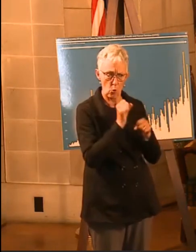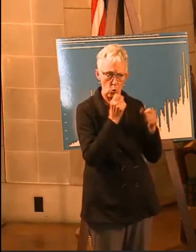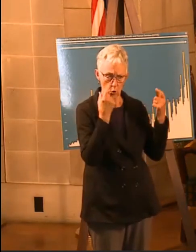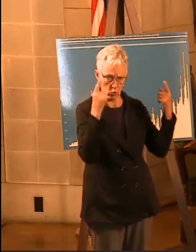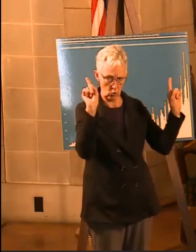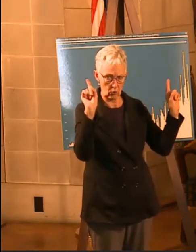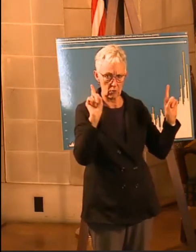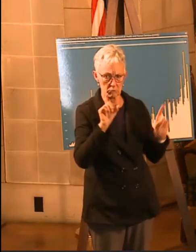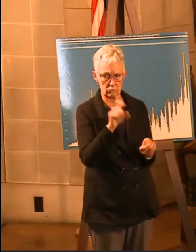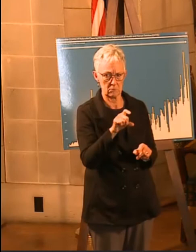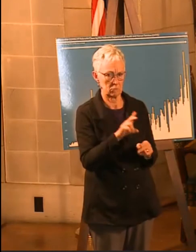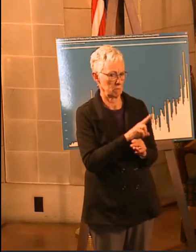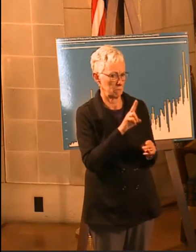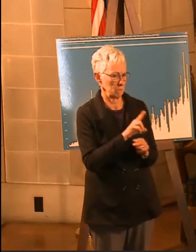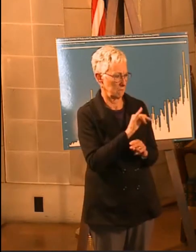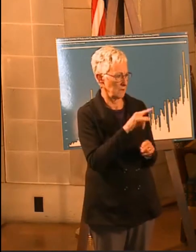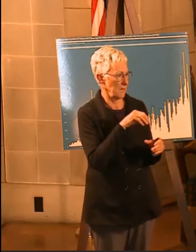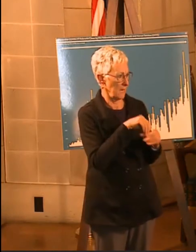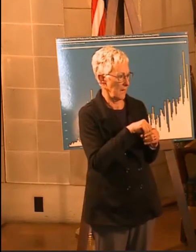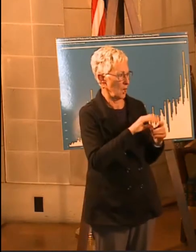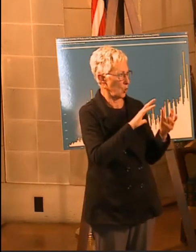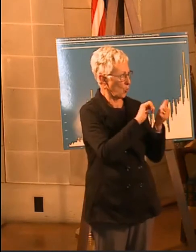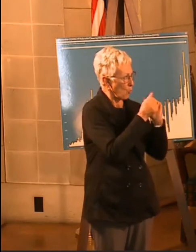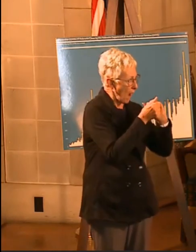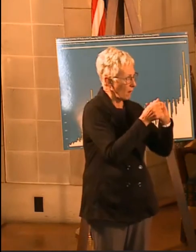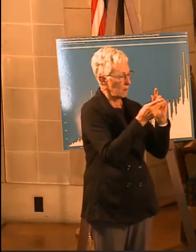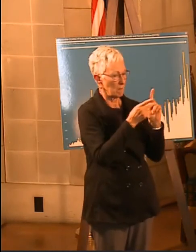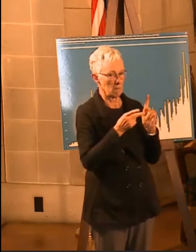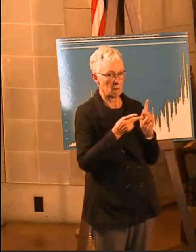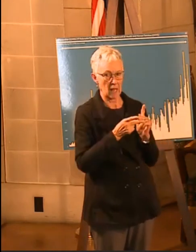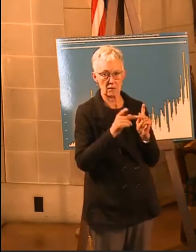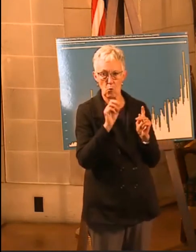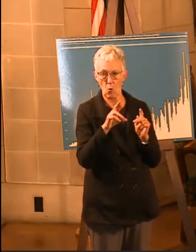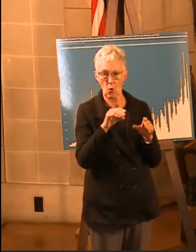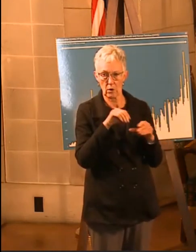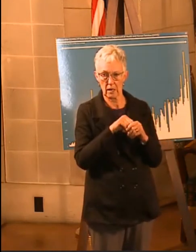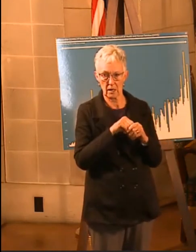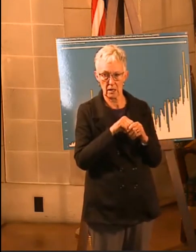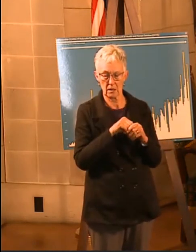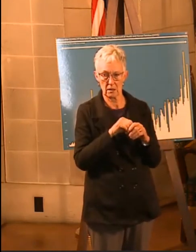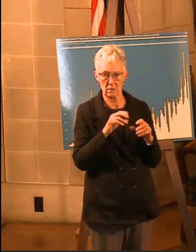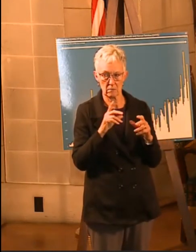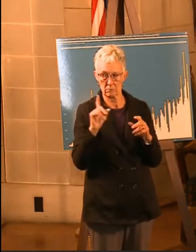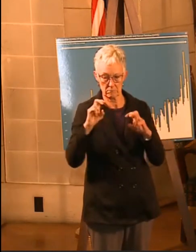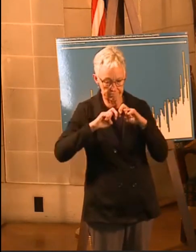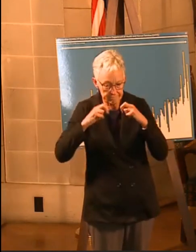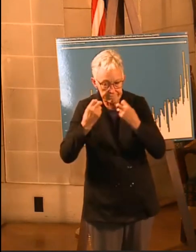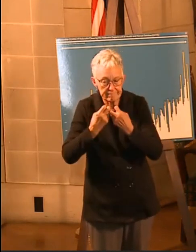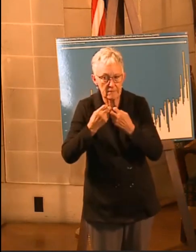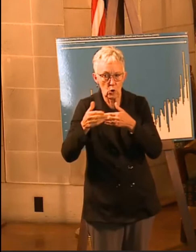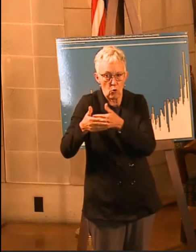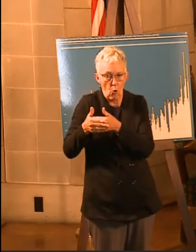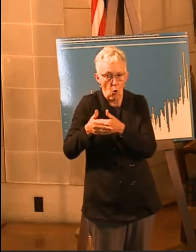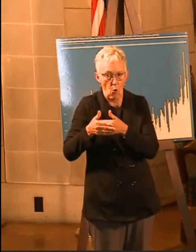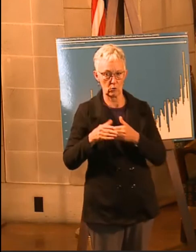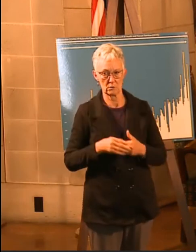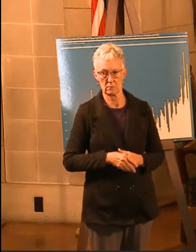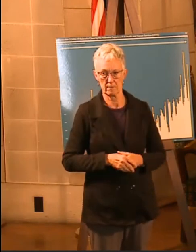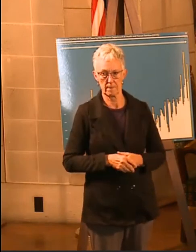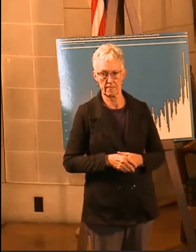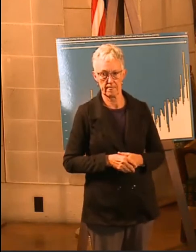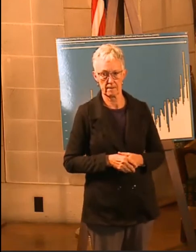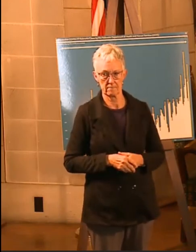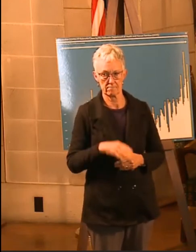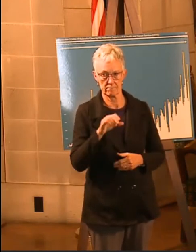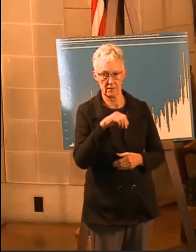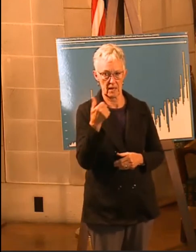them when you're going to be in those confined spaces, crowded places, or close contact. All right. So go ahead, Justin. I have another question that came in from Jeff